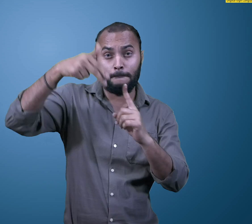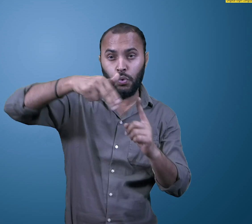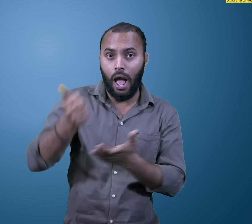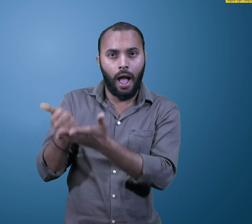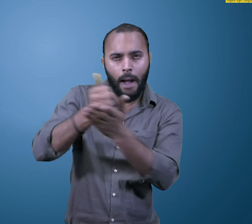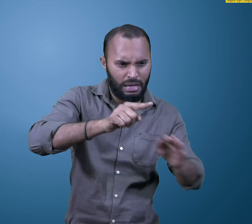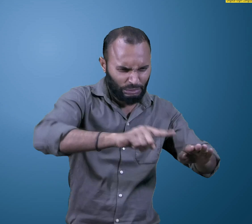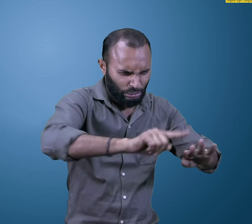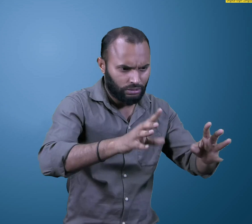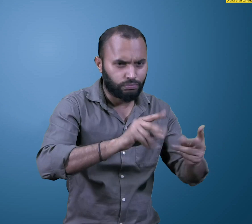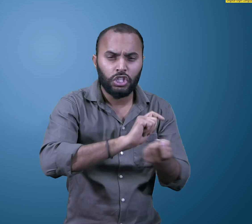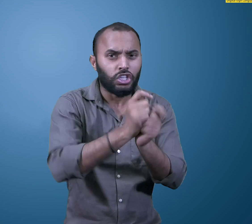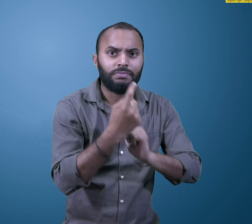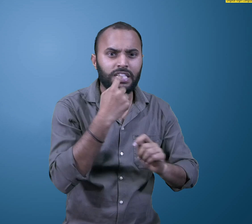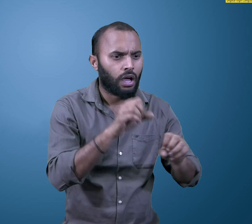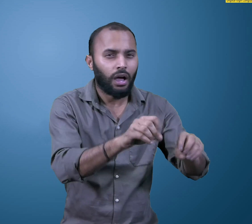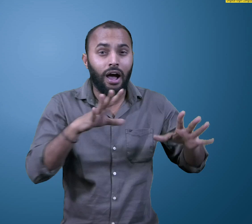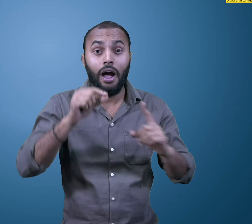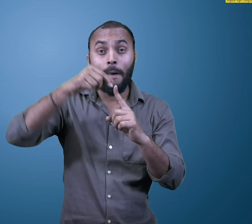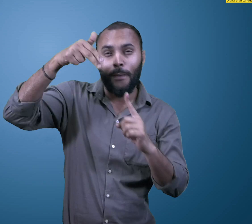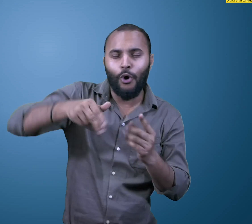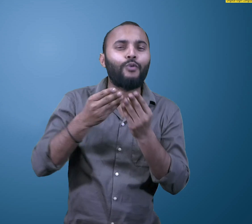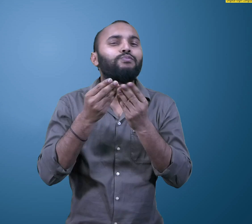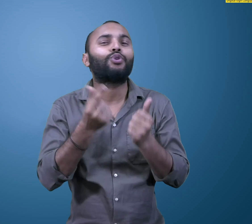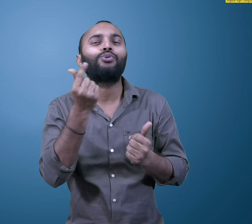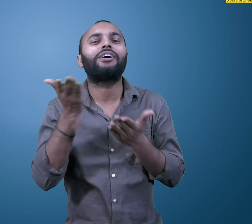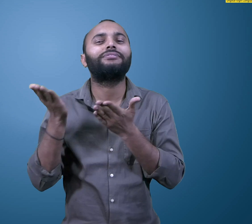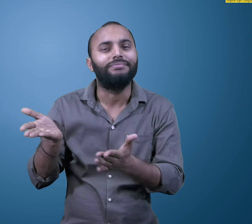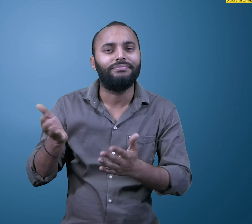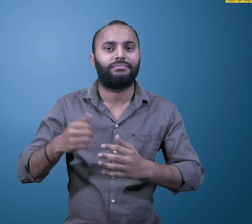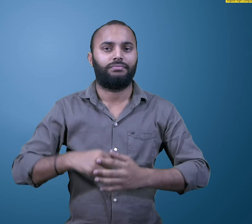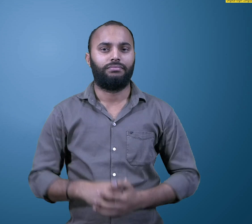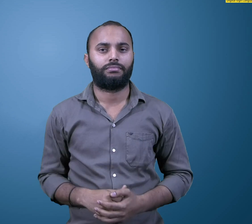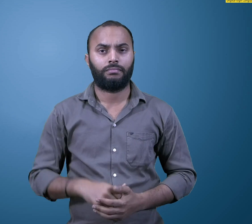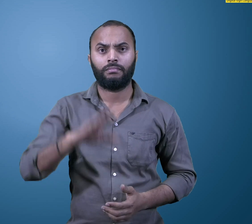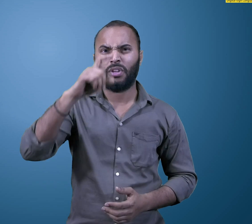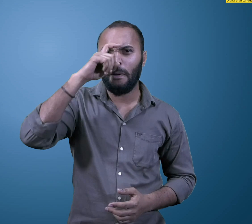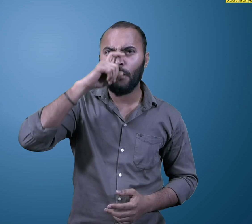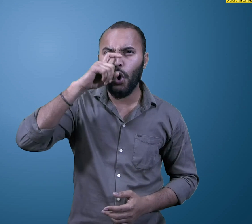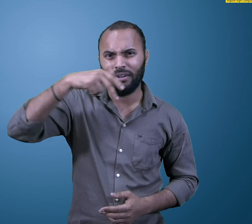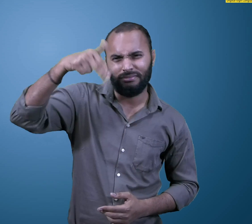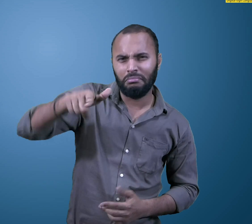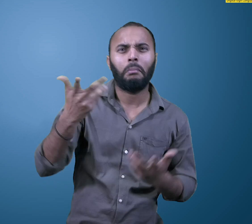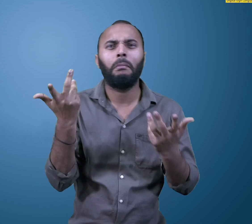Also, you can clean the strains on the bed sheet or other clothes, where petrol dissolves the dirt particles.